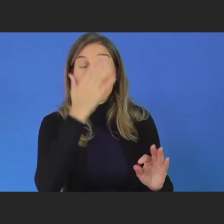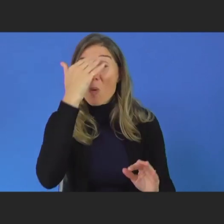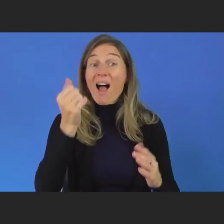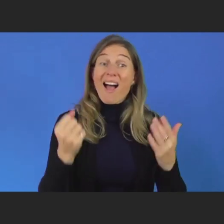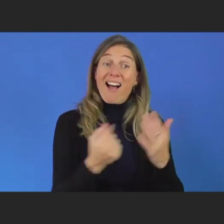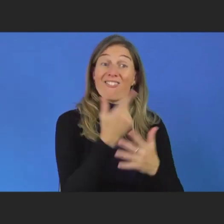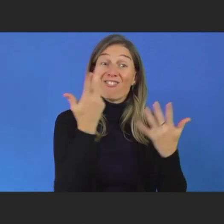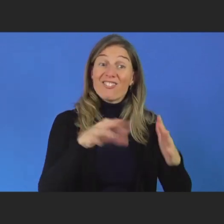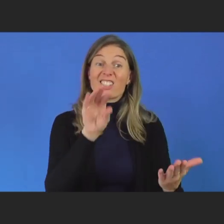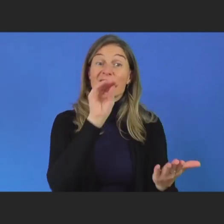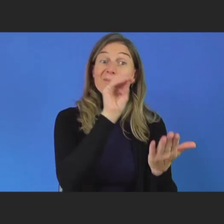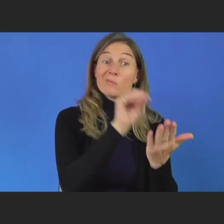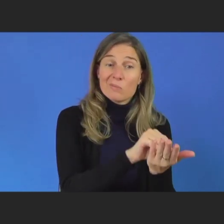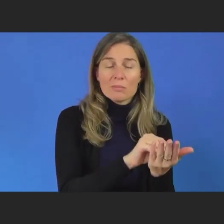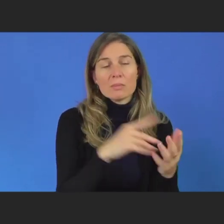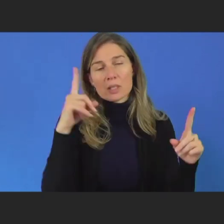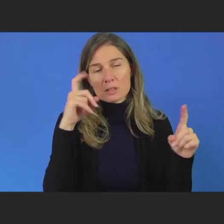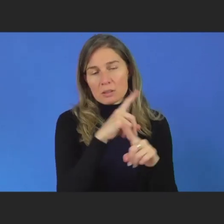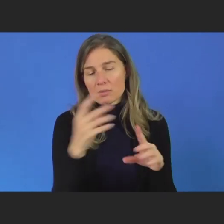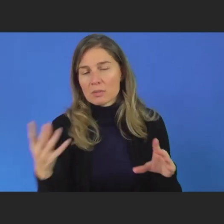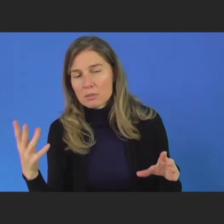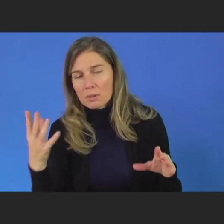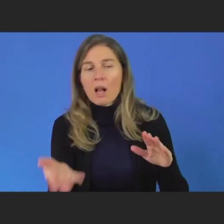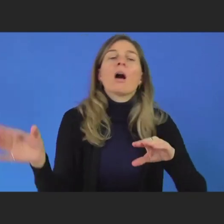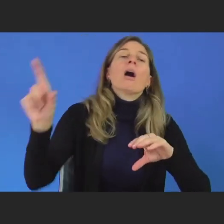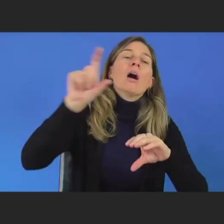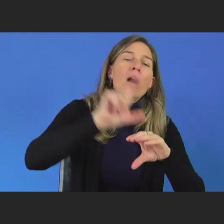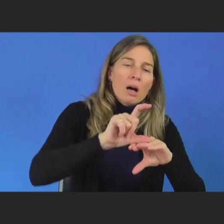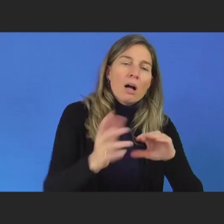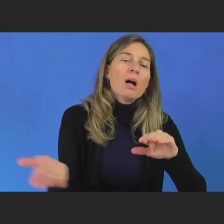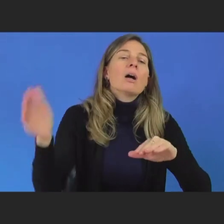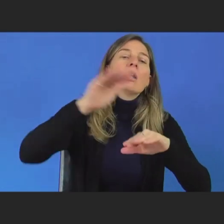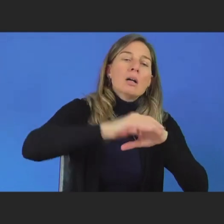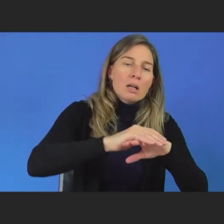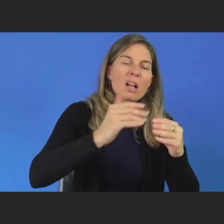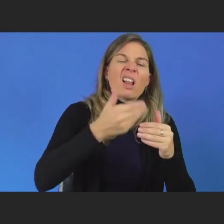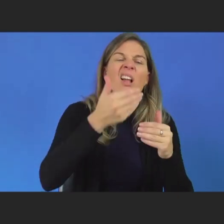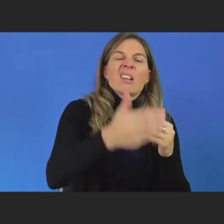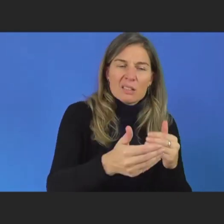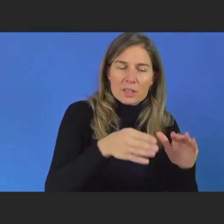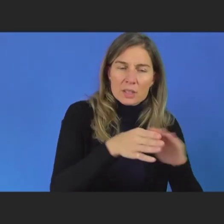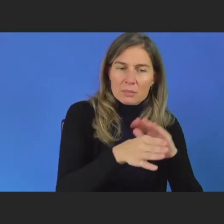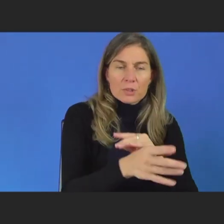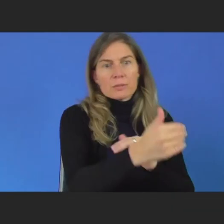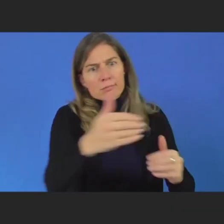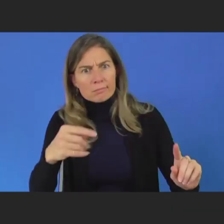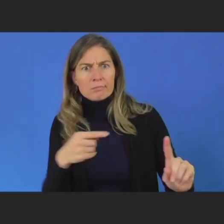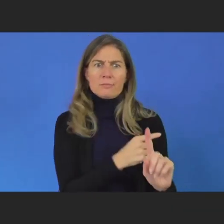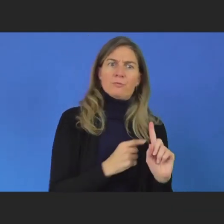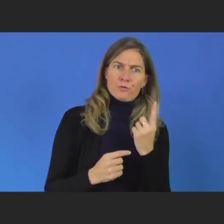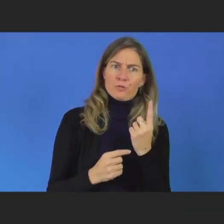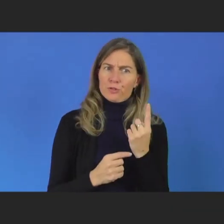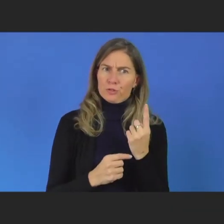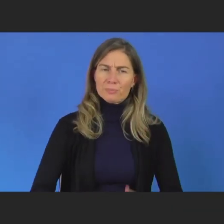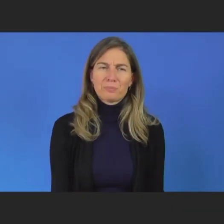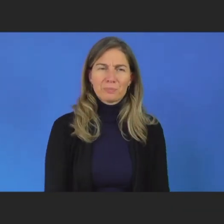to include accessibility if it's not in the get go. So she's been working on that area. And I think I